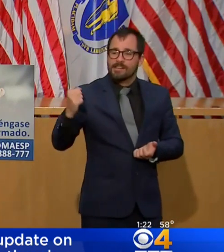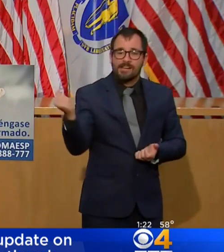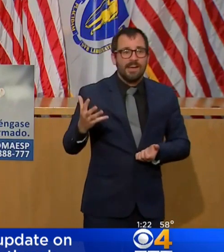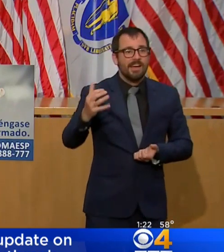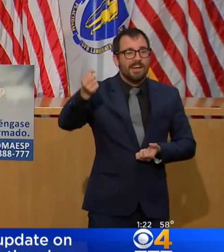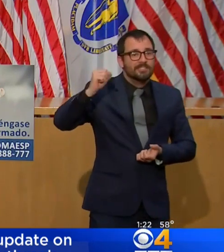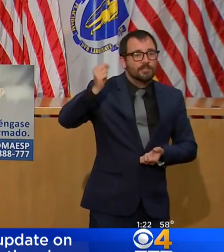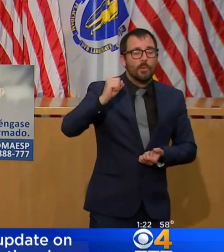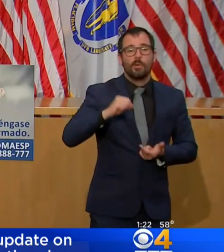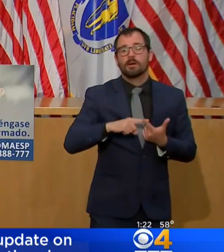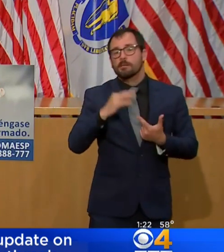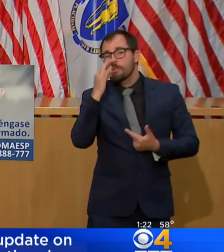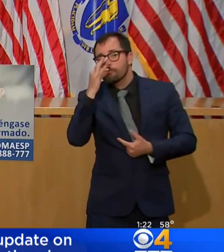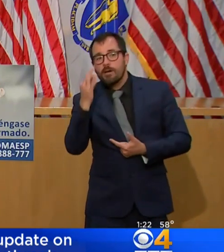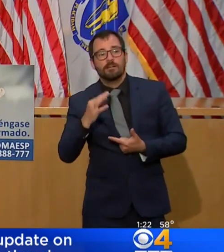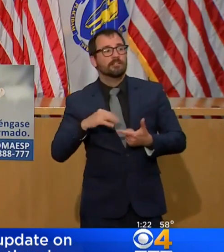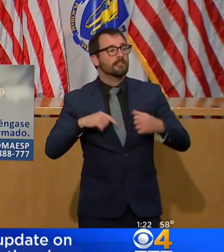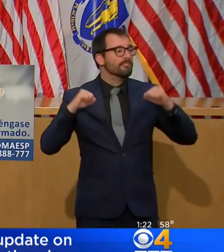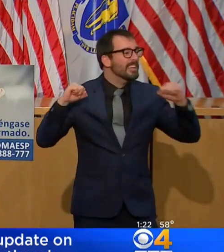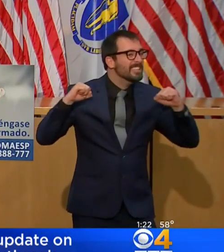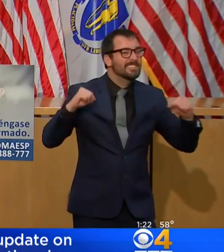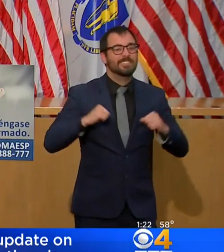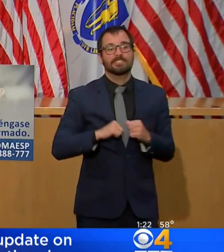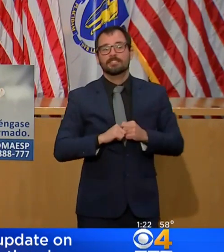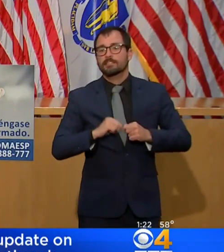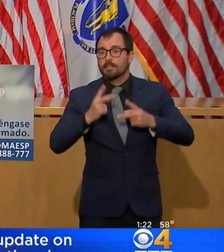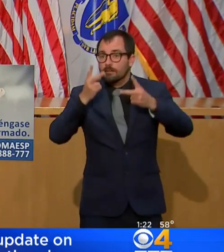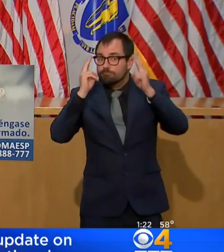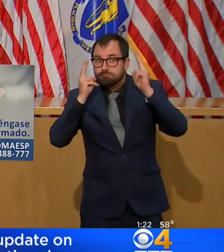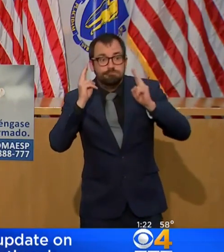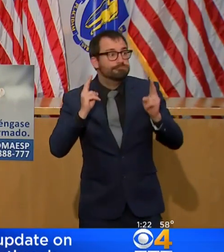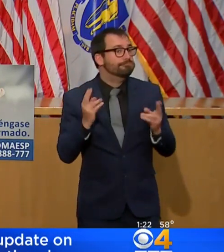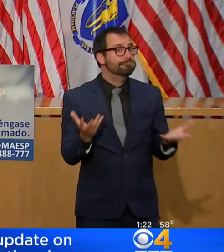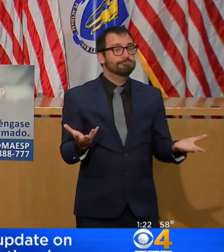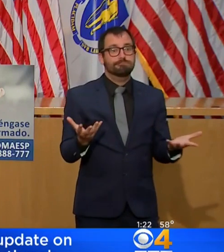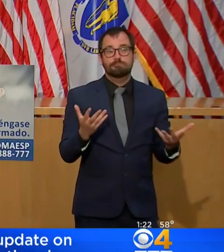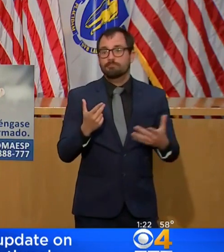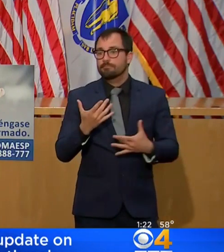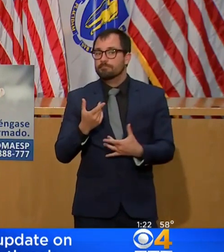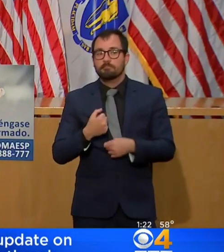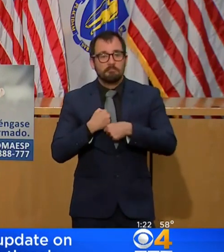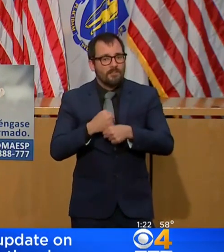fitness, hair salons, and personal care, and manufacturing, to name a few.